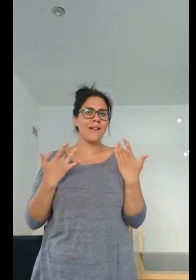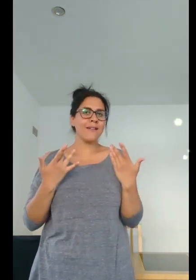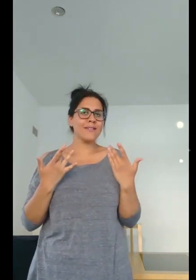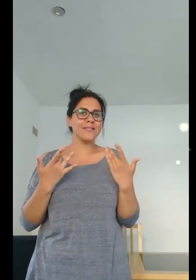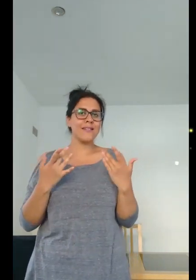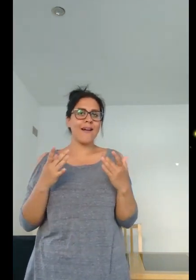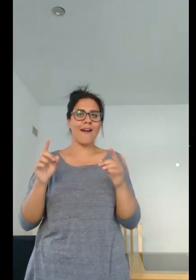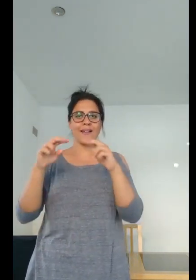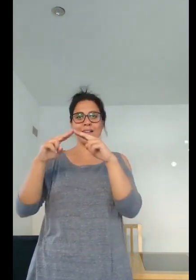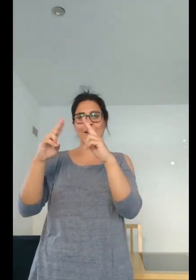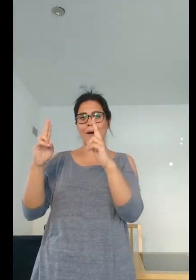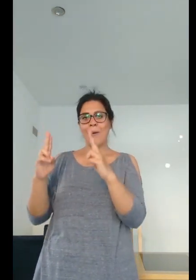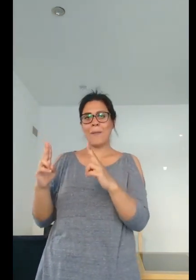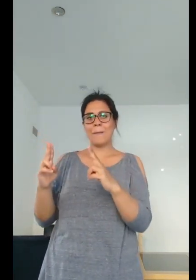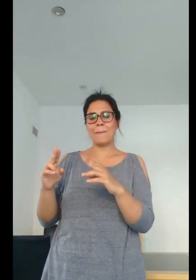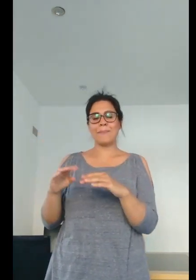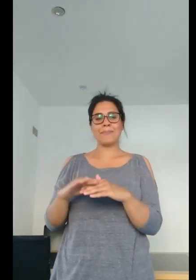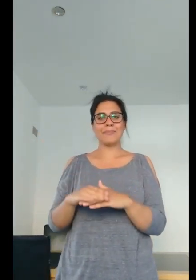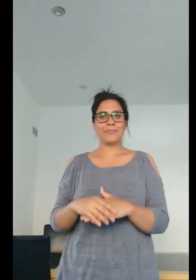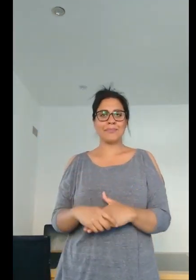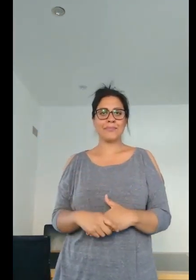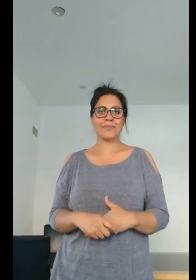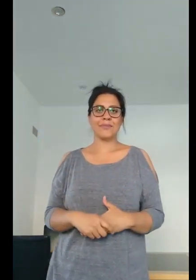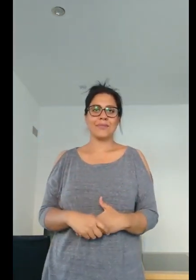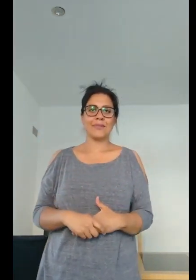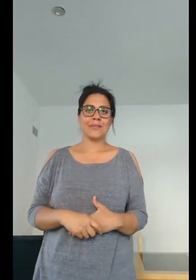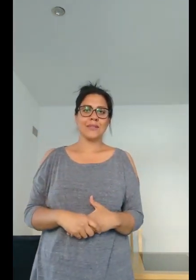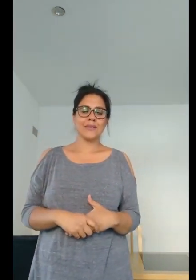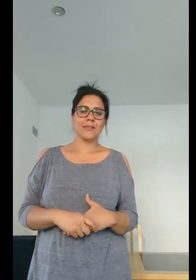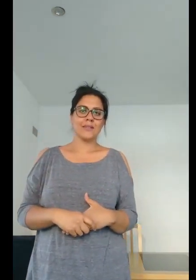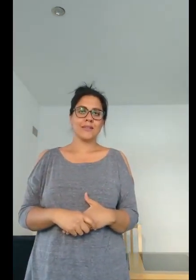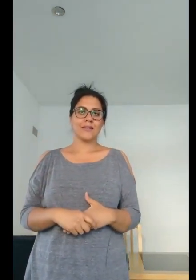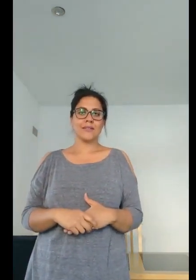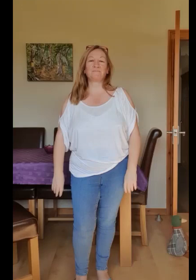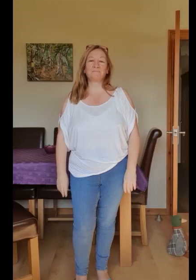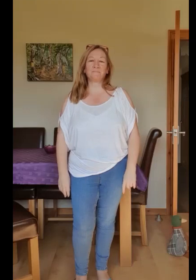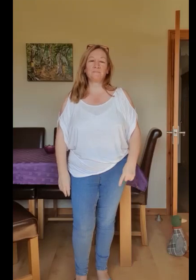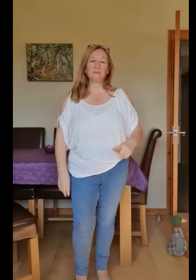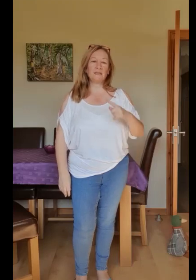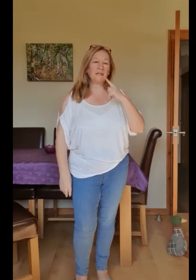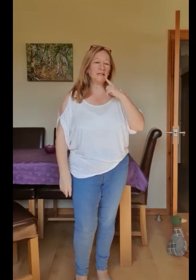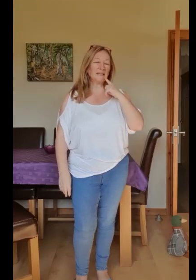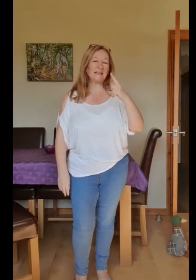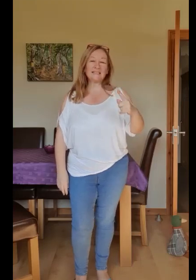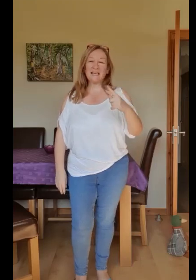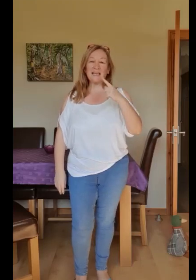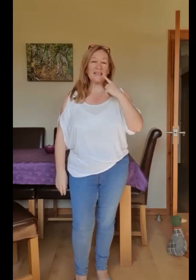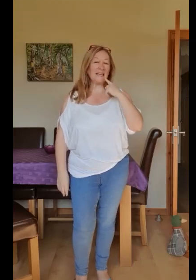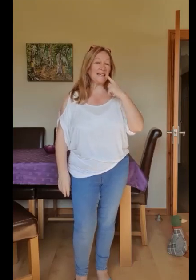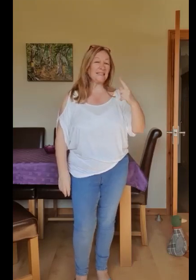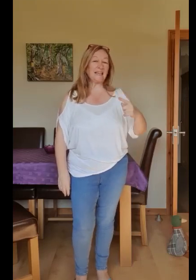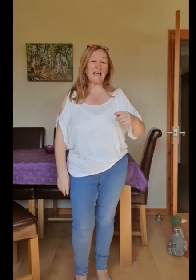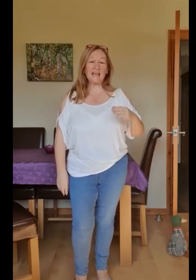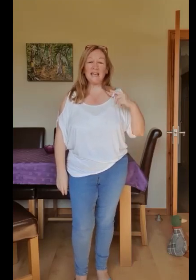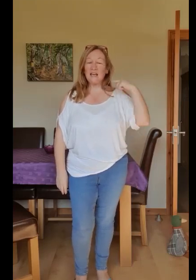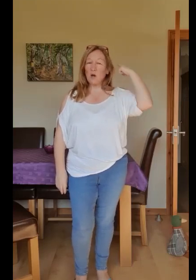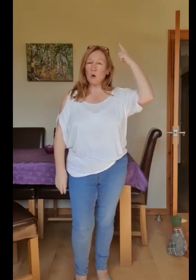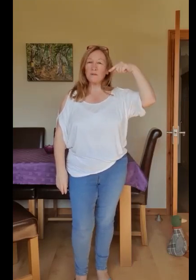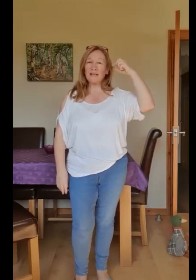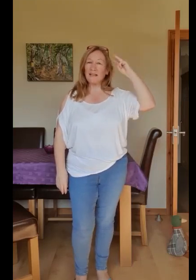feels like home, they can say, they can say it all sounds